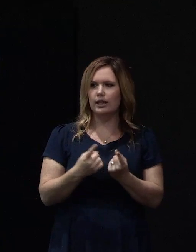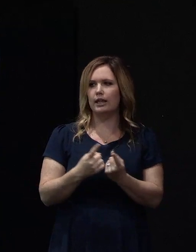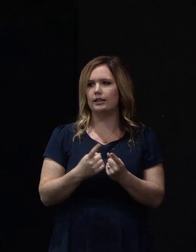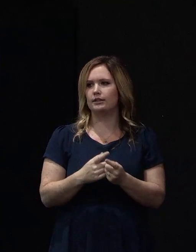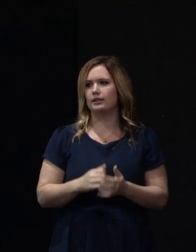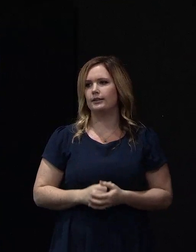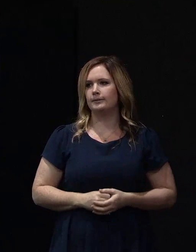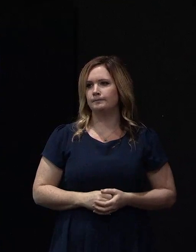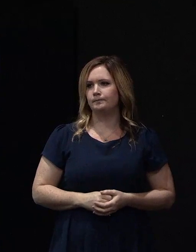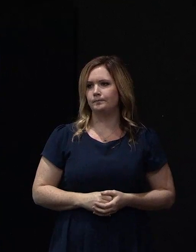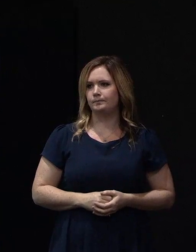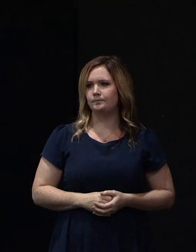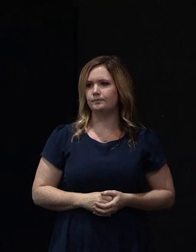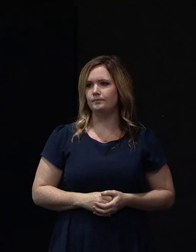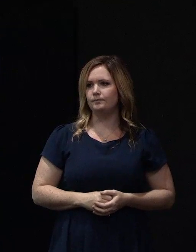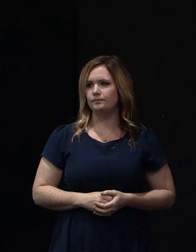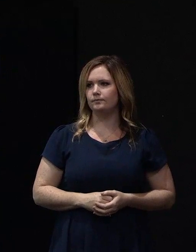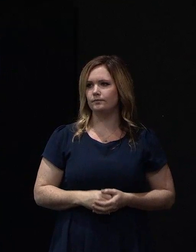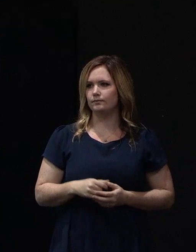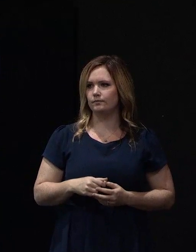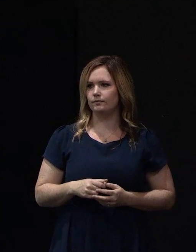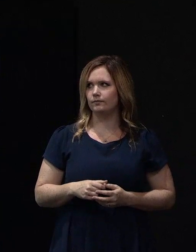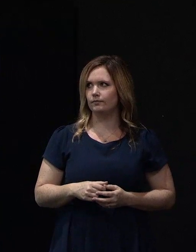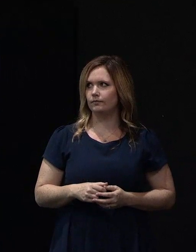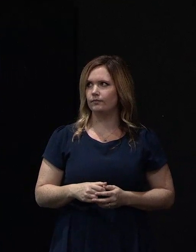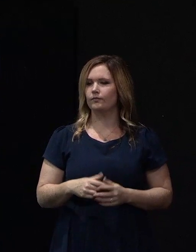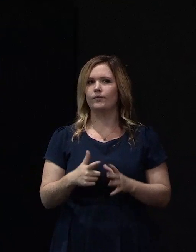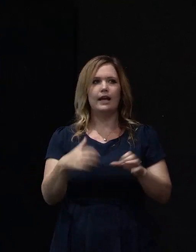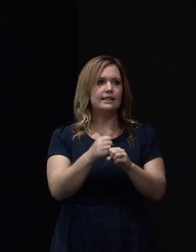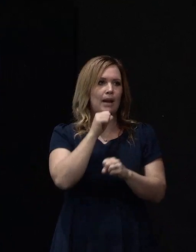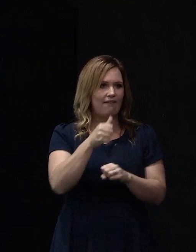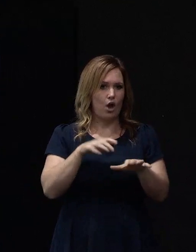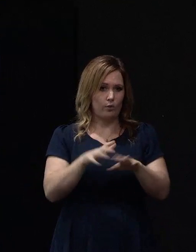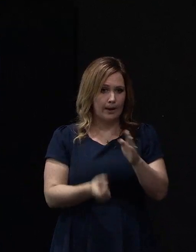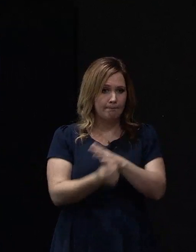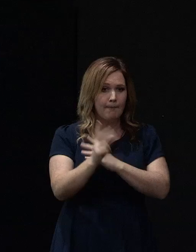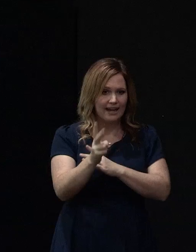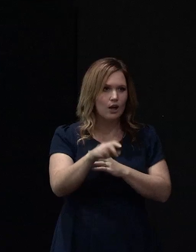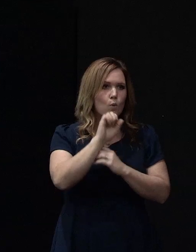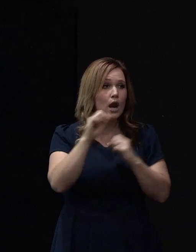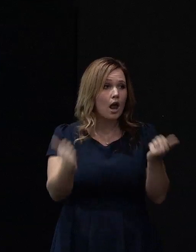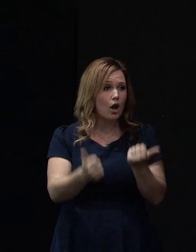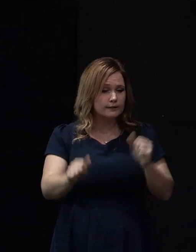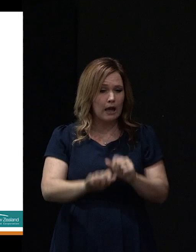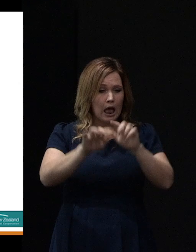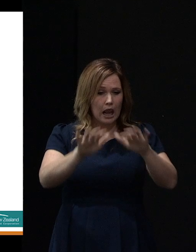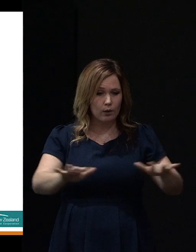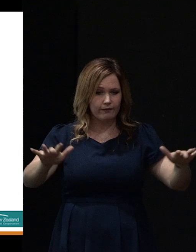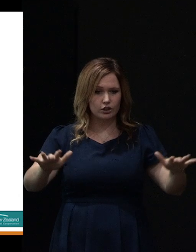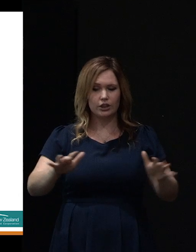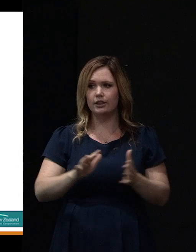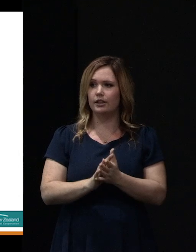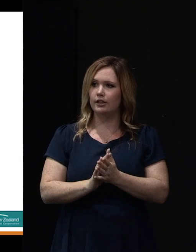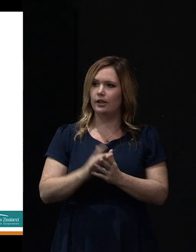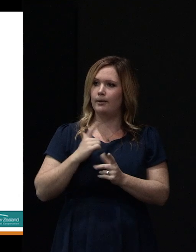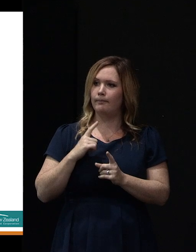conditions that in a seismic event we're going to end up with a lot of liquefaction? And generally speaking, there's quite a close